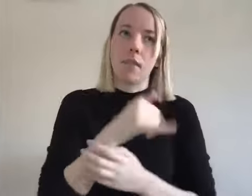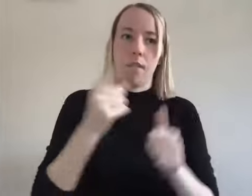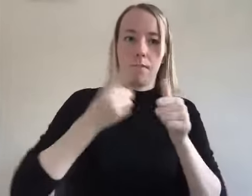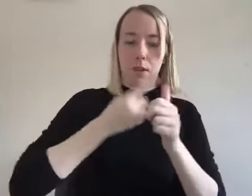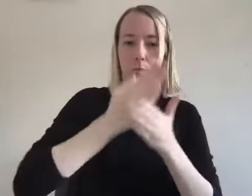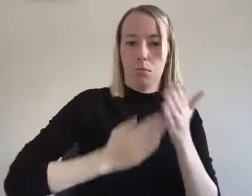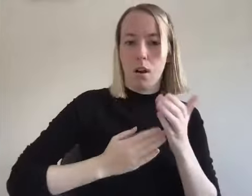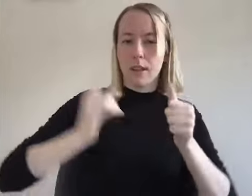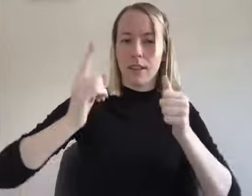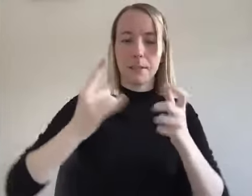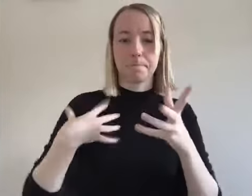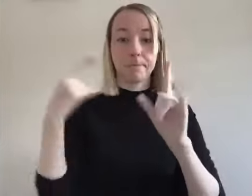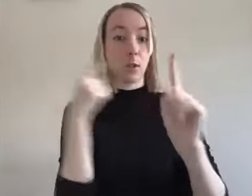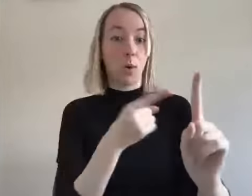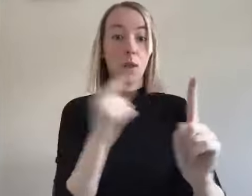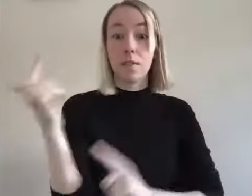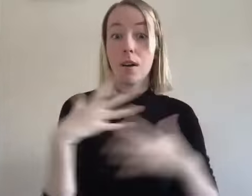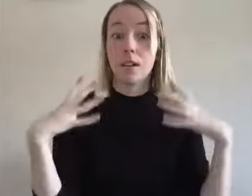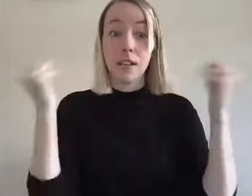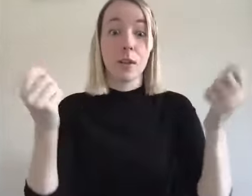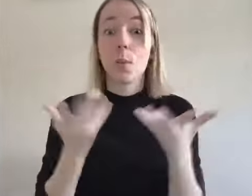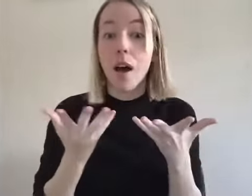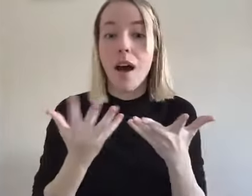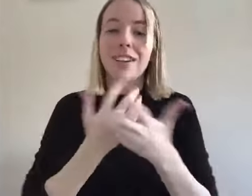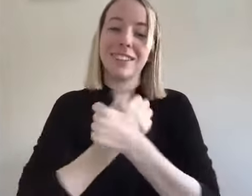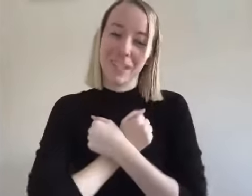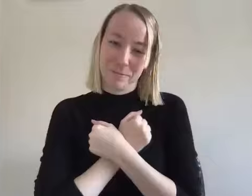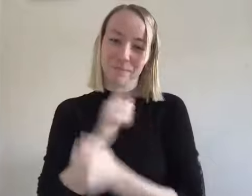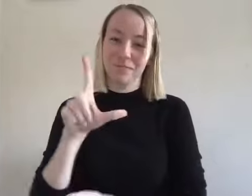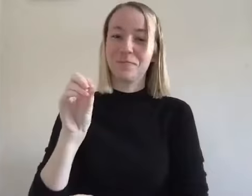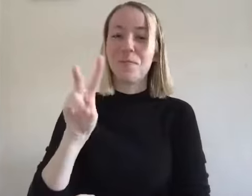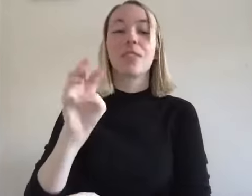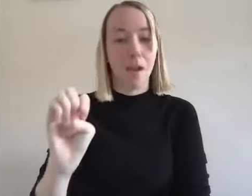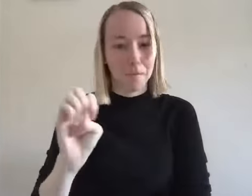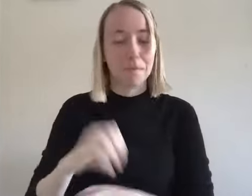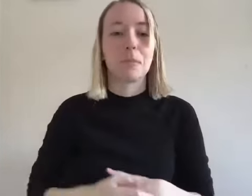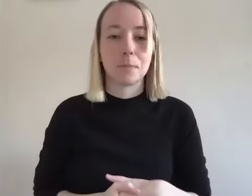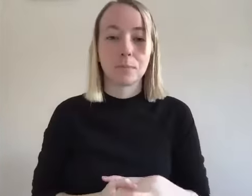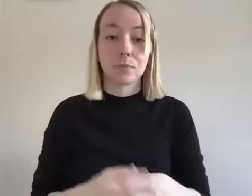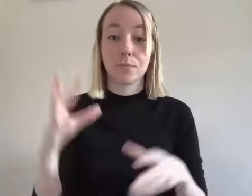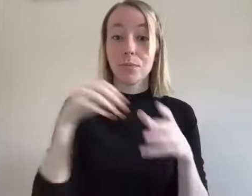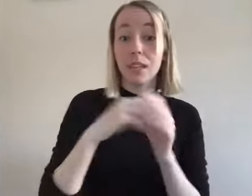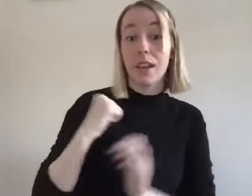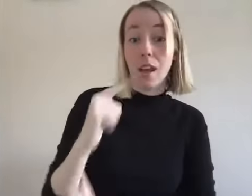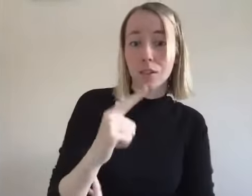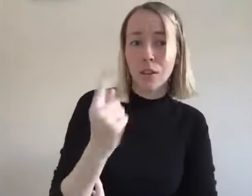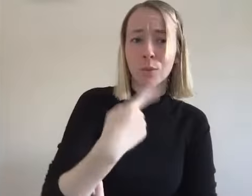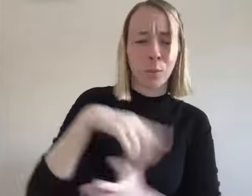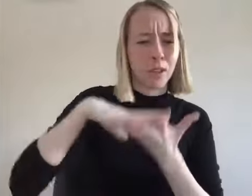it says the essence of all healing is love and the fifth tradition demonstrates the loving nature of the alan on program in alan on we learn to love